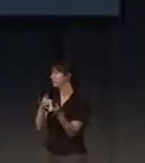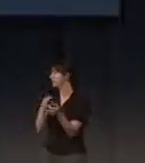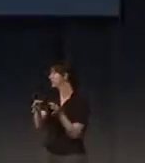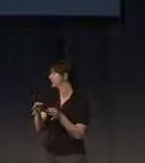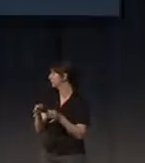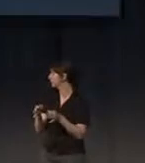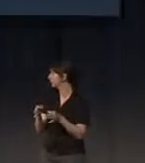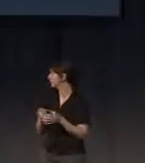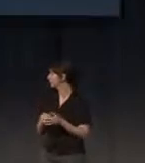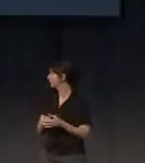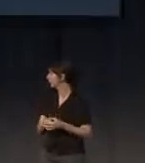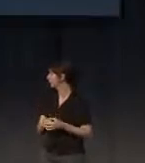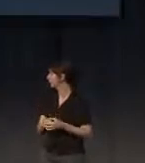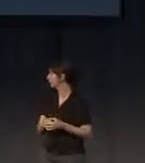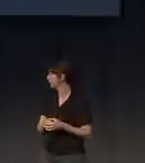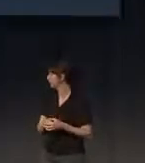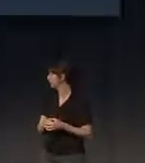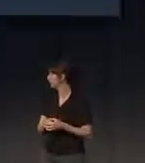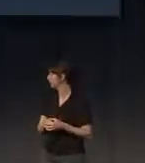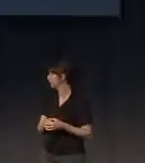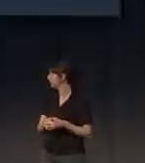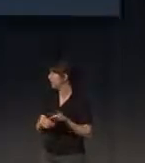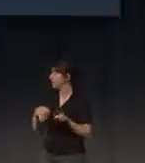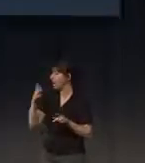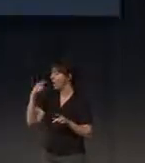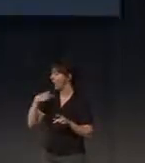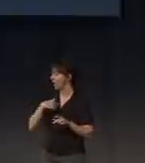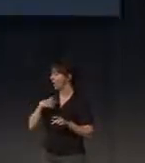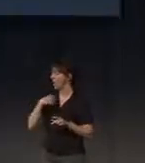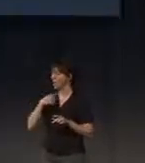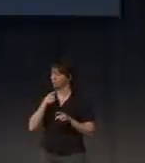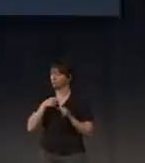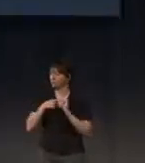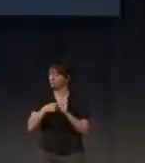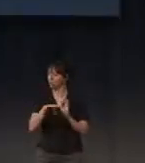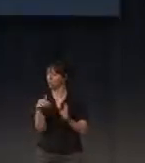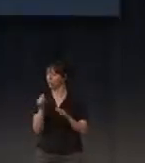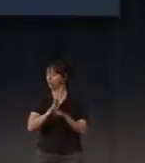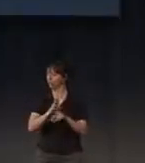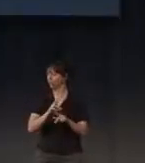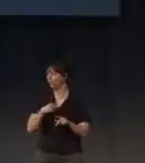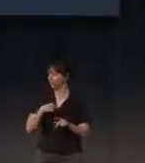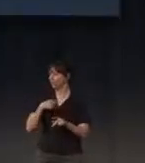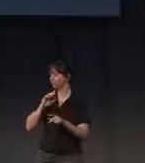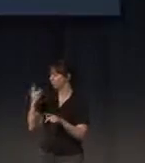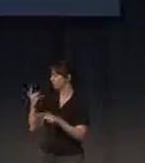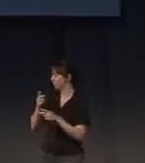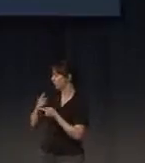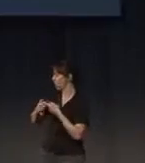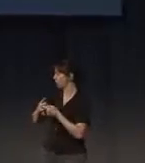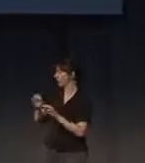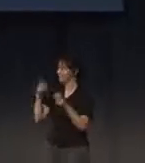but... Yeah. I show the other film? And then we'll talk Yeah, wonderful. Good idea. So, can you get me there? Thank you!